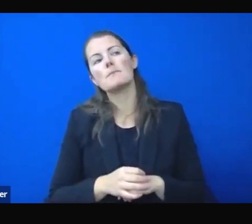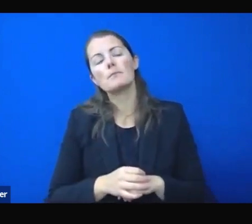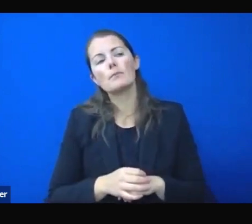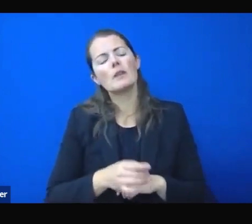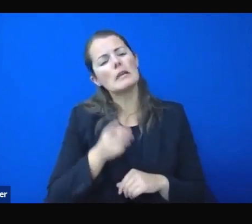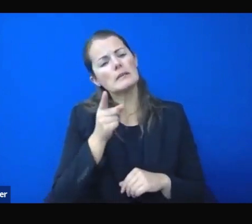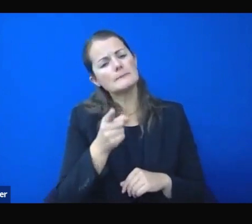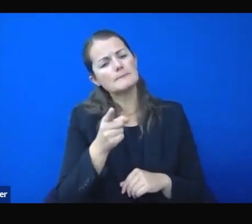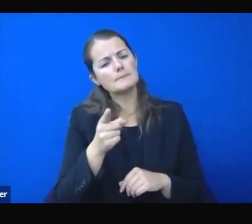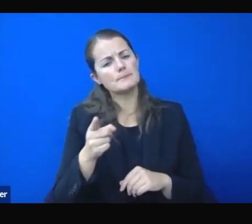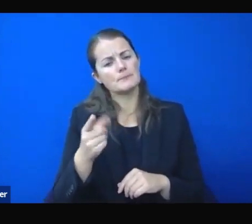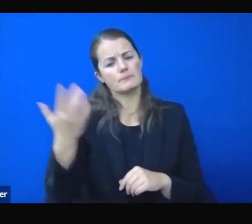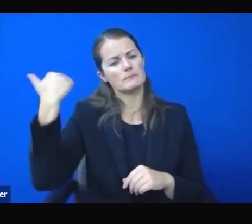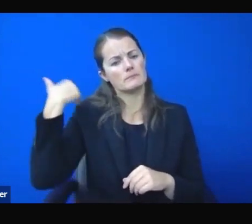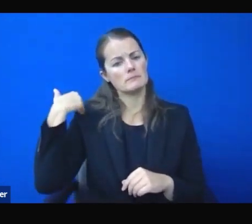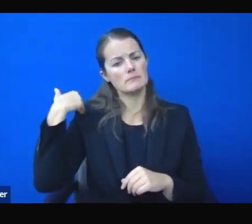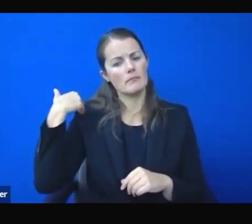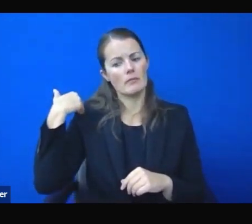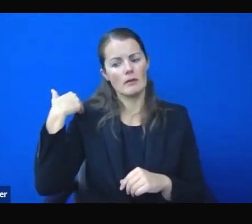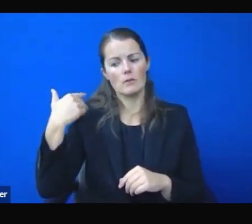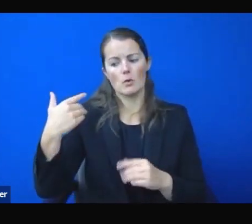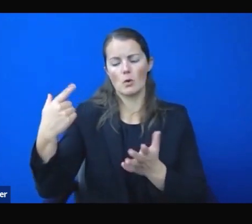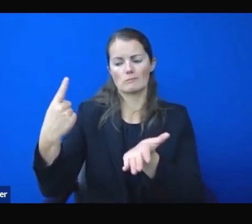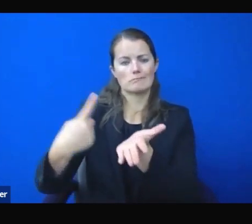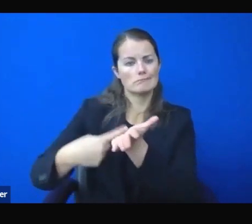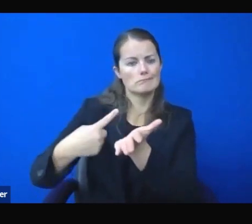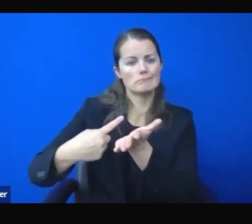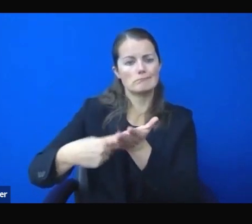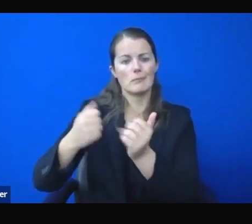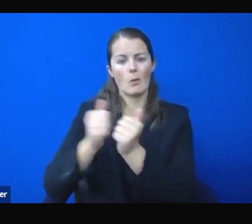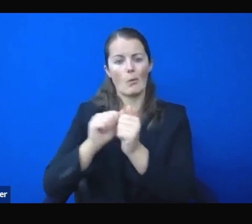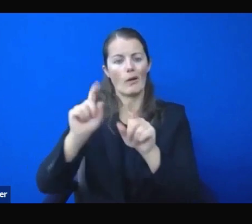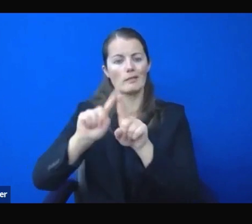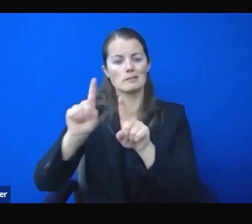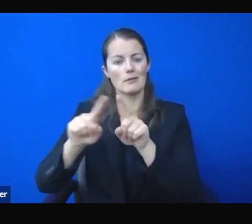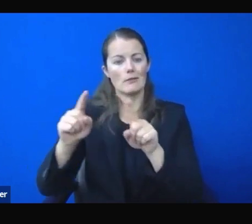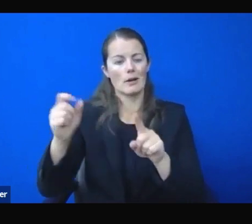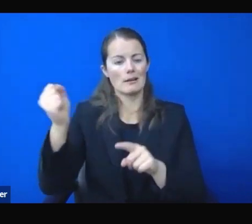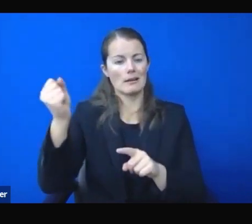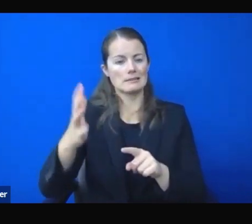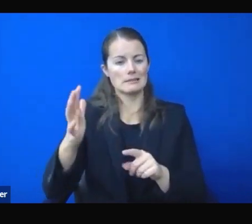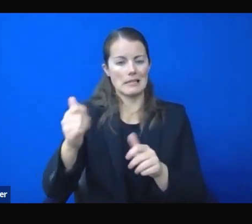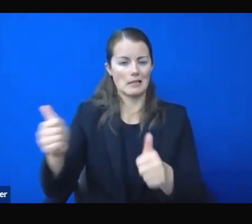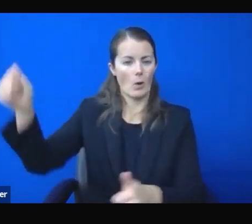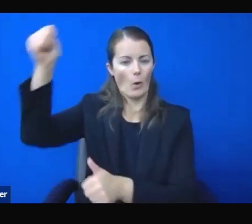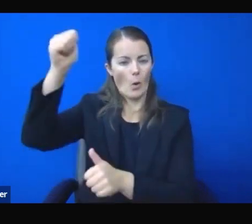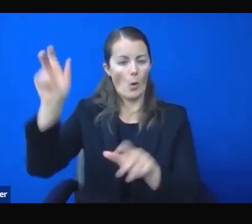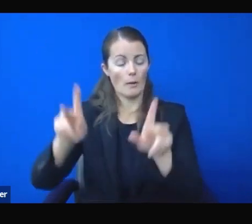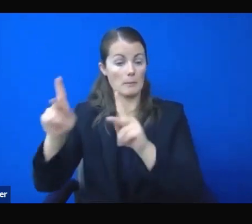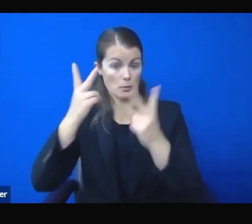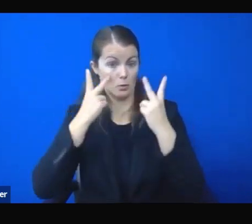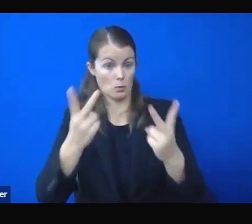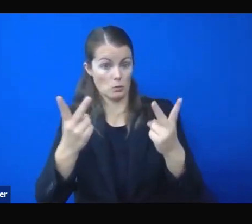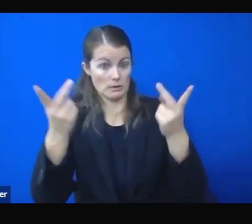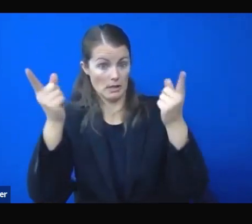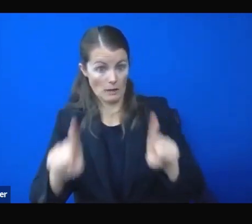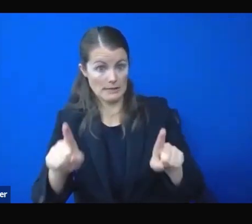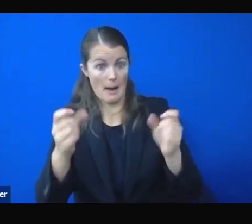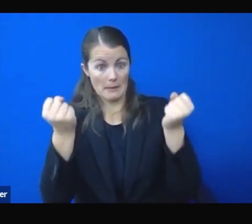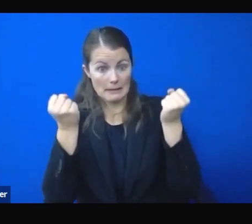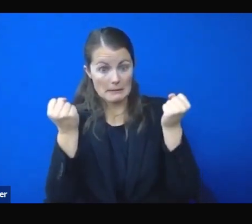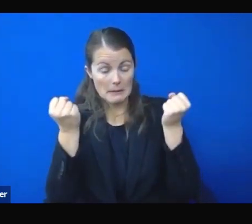different operators, casino leaders about this? And you see what's happening. A lot of properties are shutting down